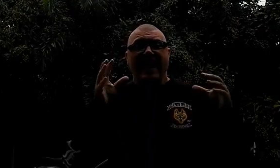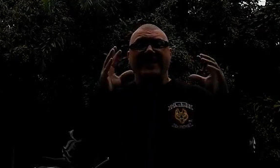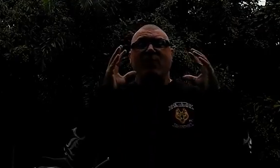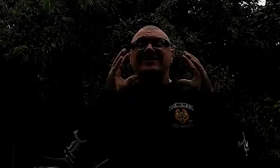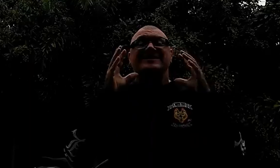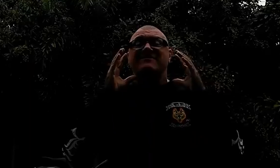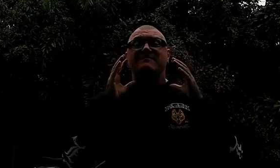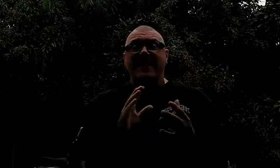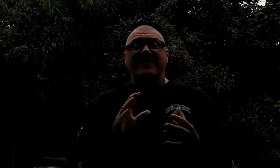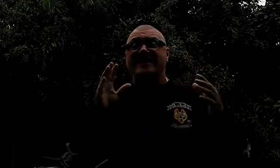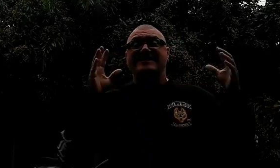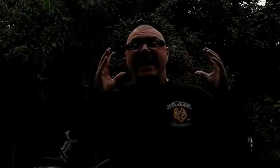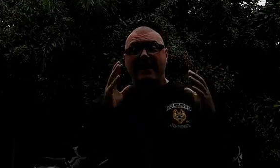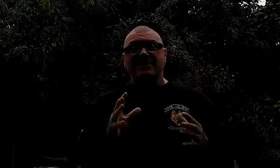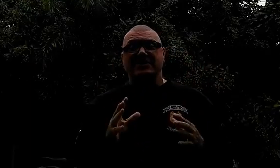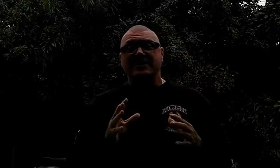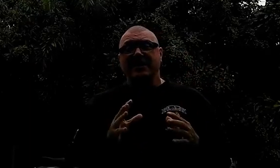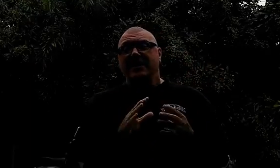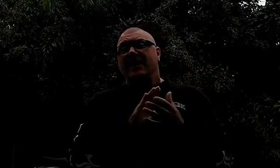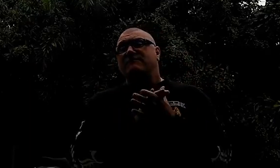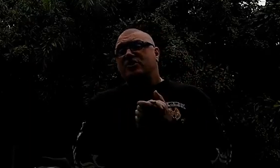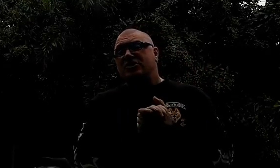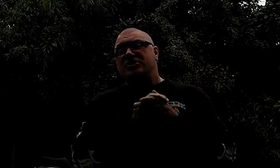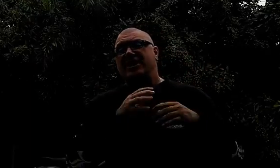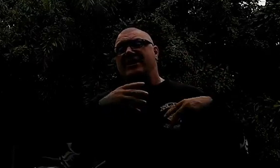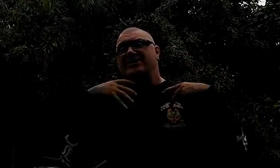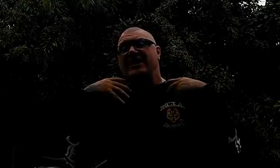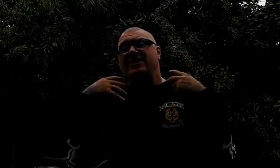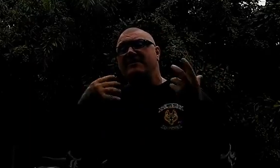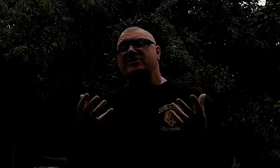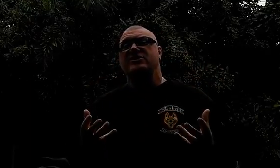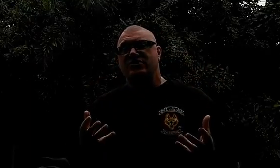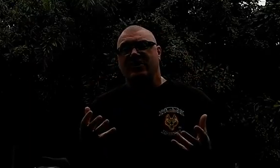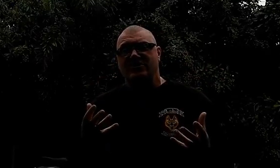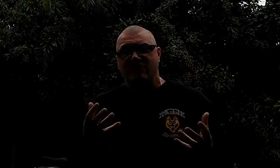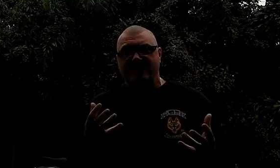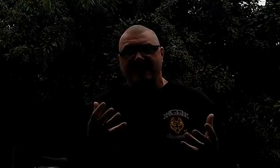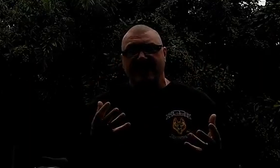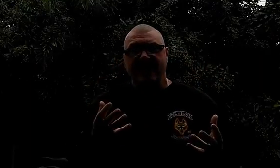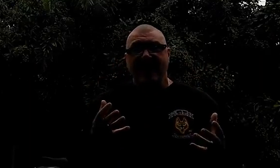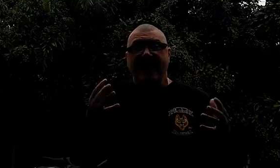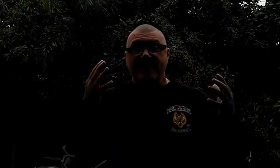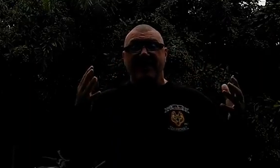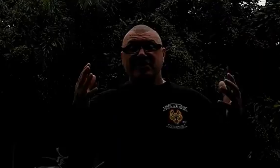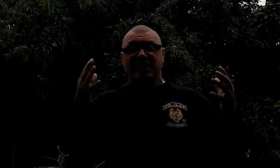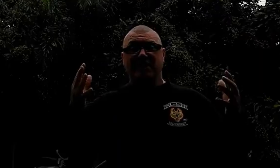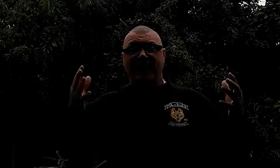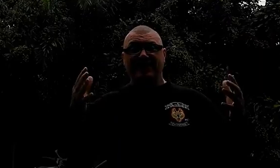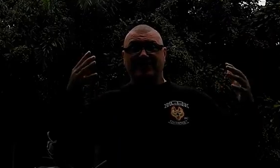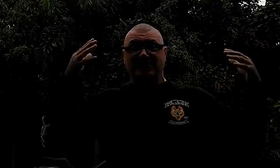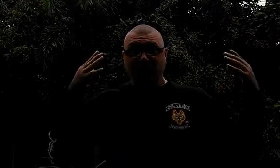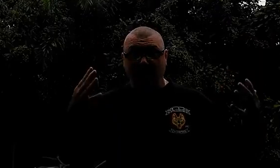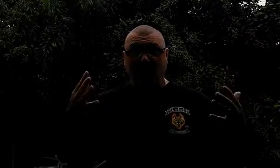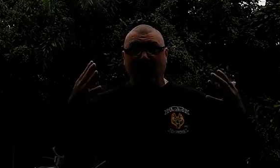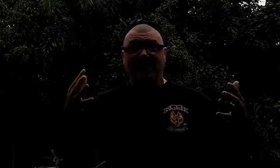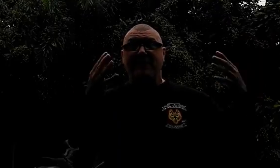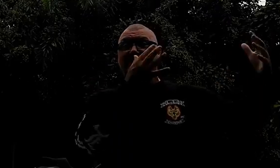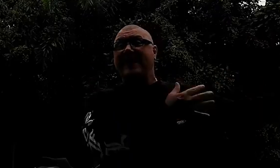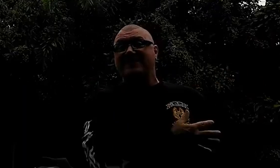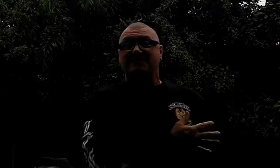And what's even better is Amazon have just changed their commission structure recently and they're actually going to pay us double what they were paying us